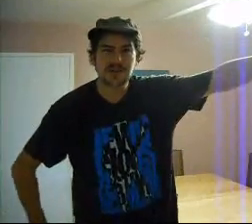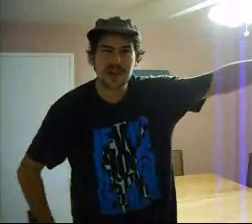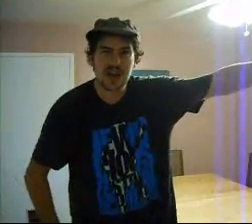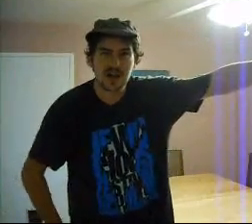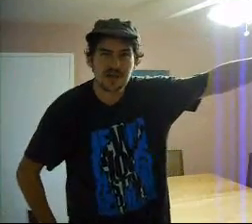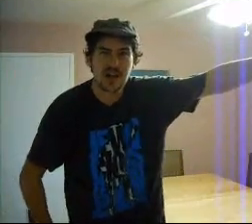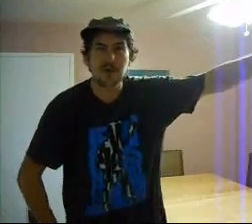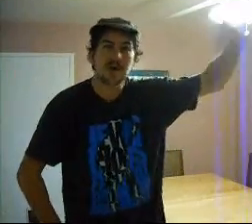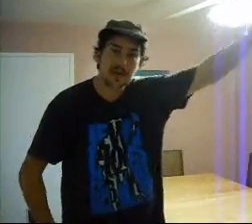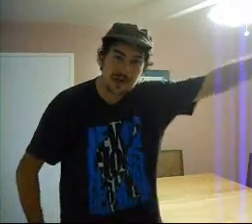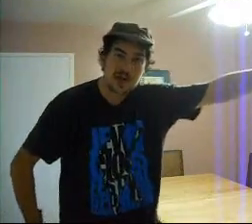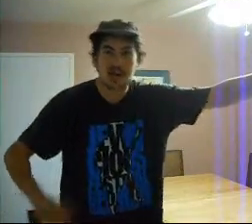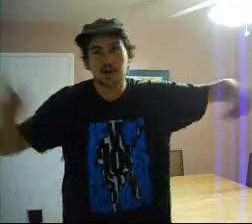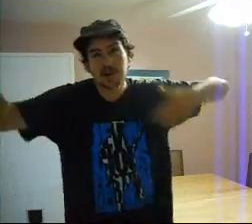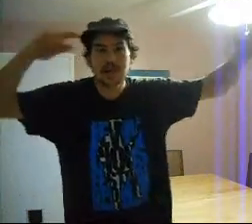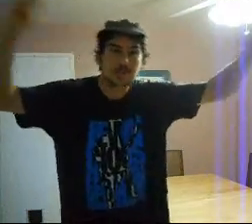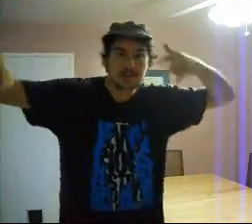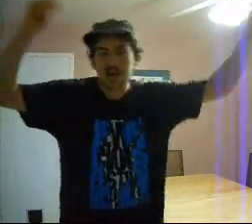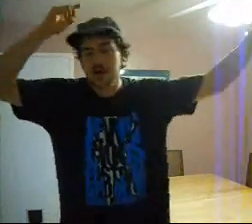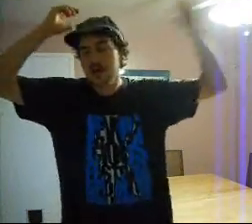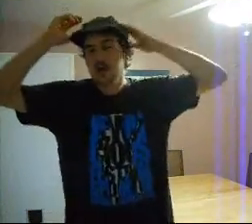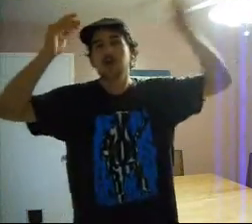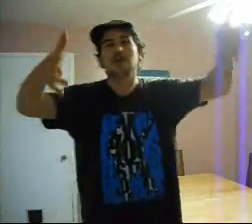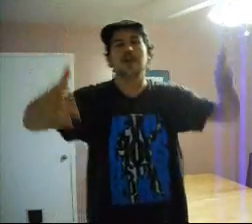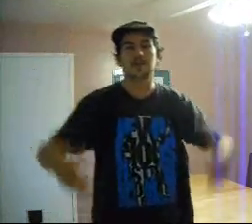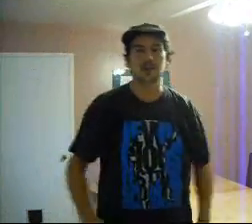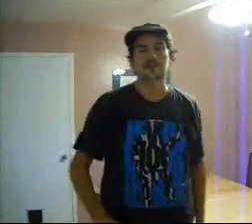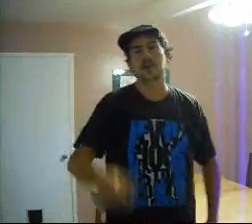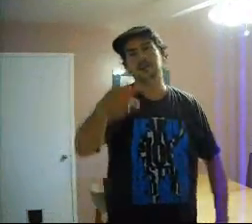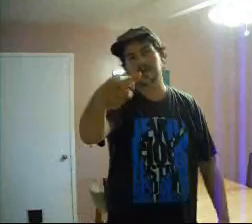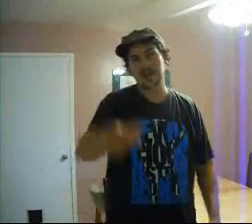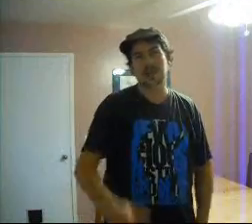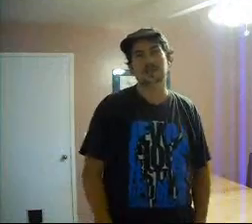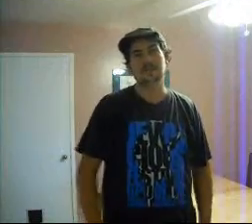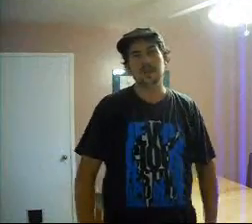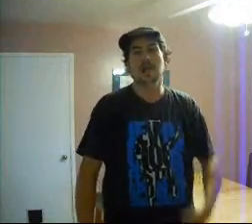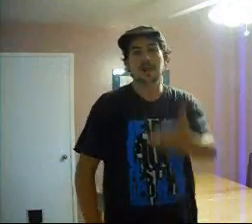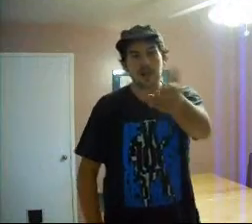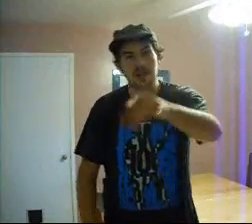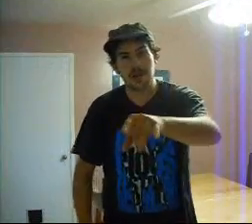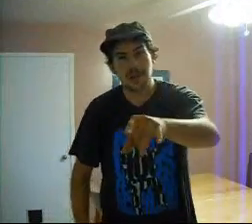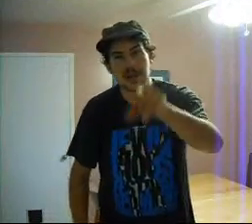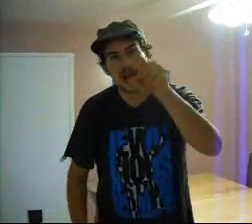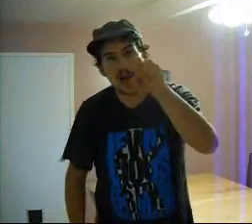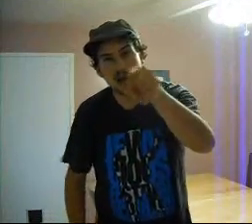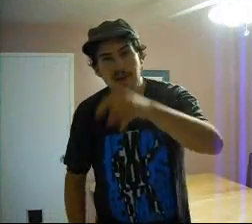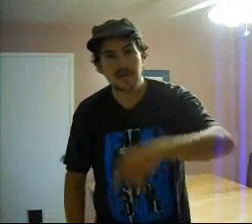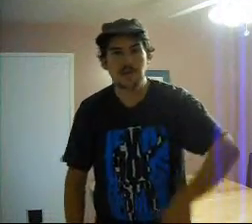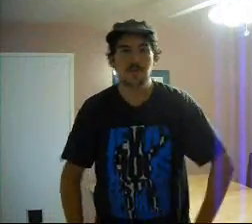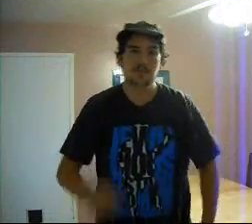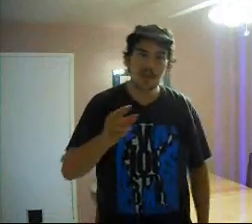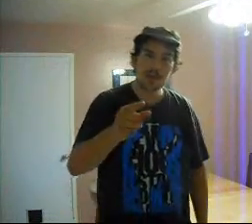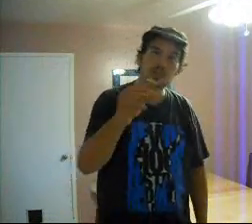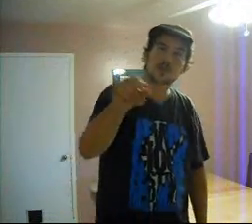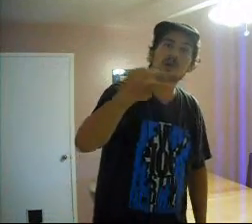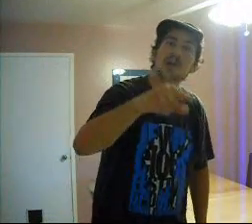Yalabi Yabo. And I see they didn't repeat. Whatever. I forgot to say it last night. That's another thing. How many of you repeat Shmona Esray.